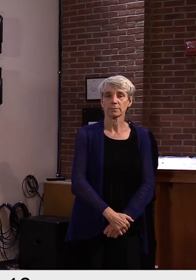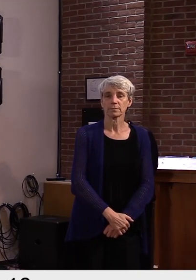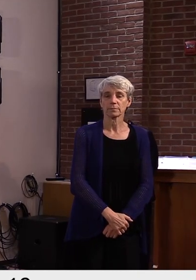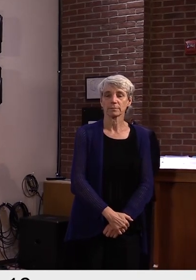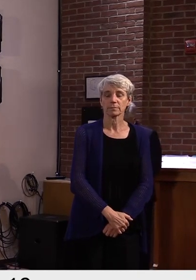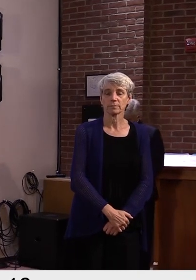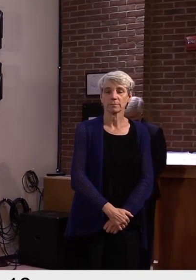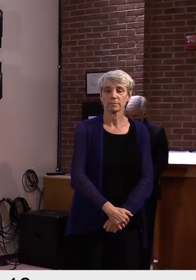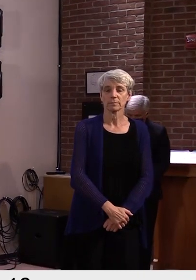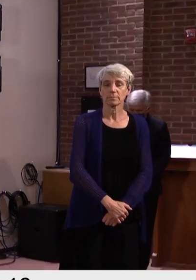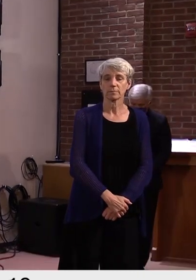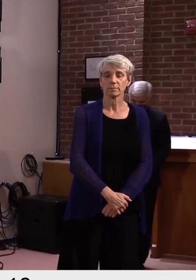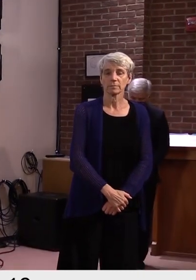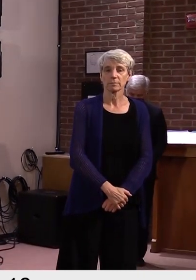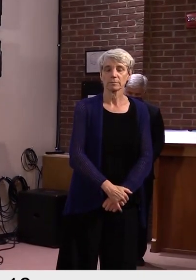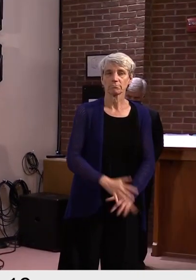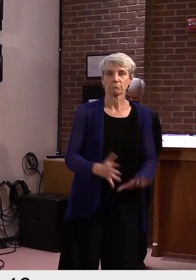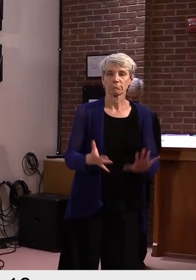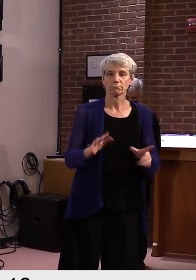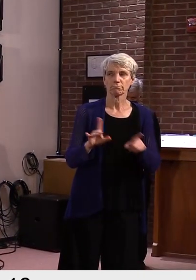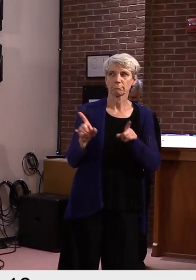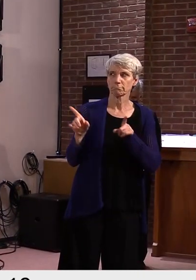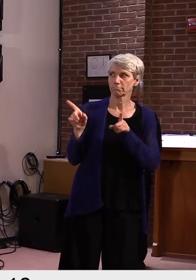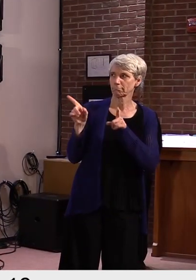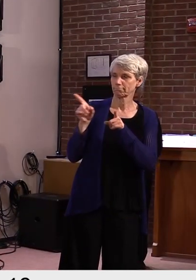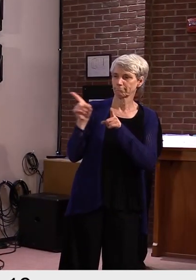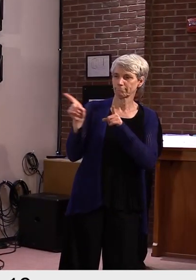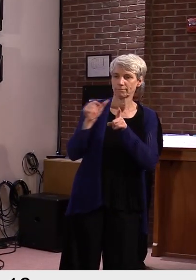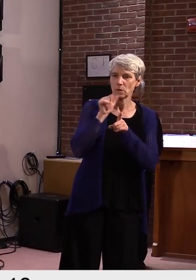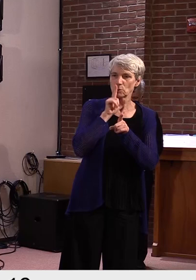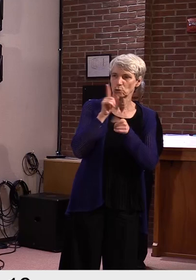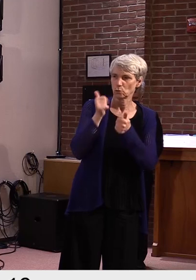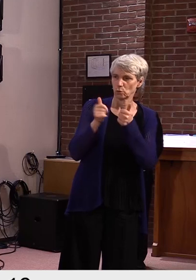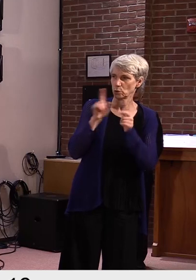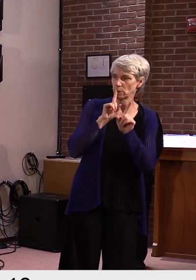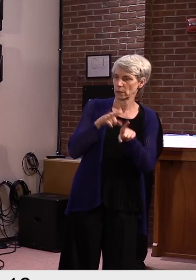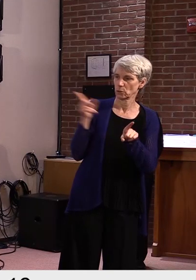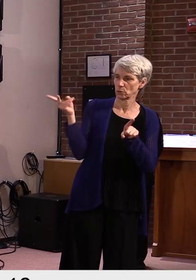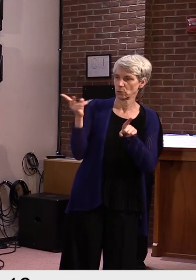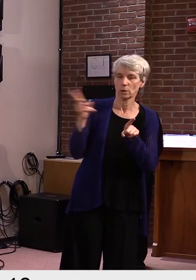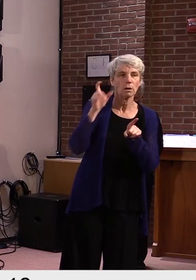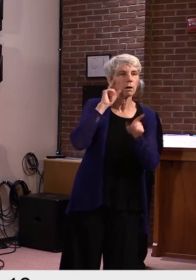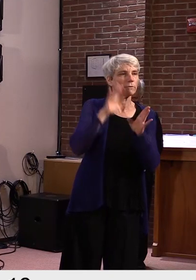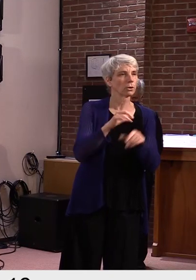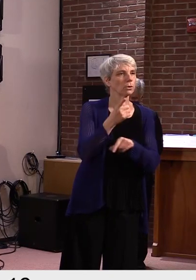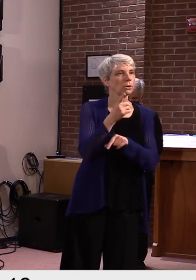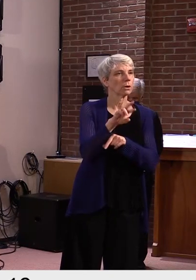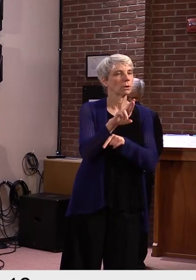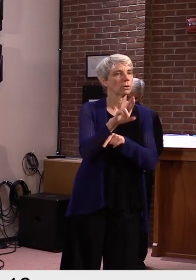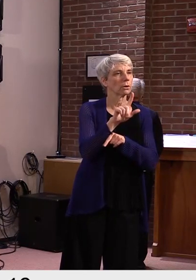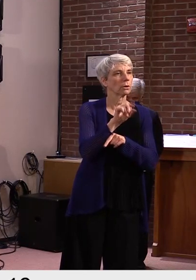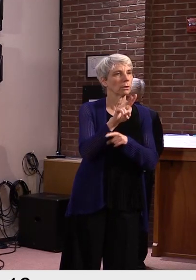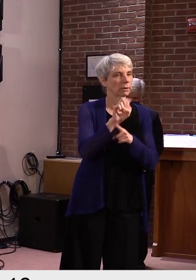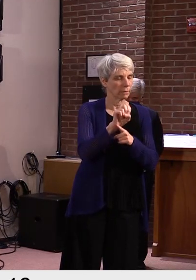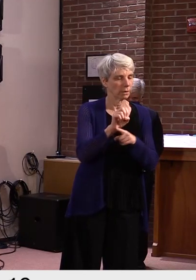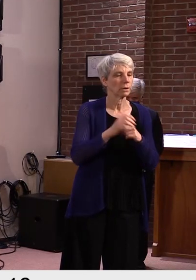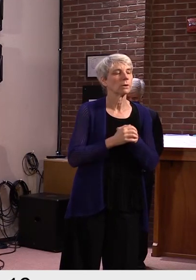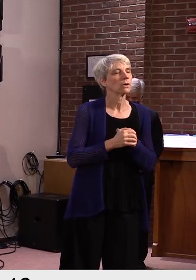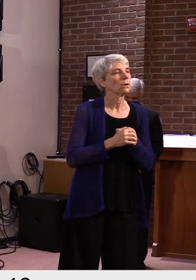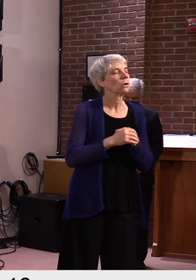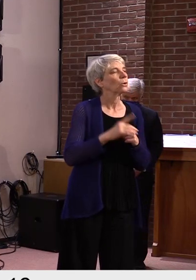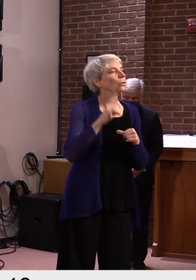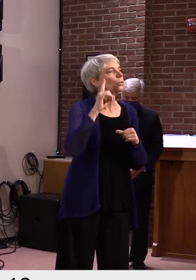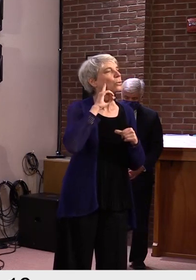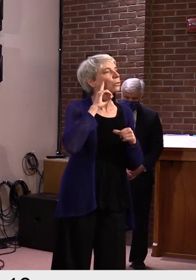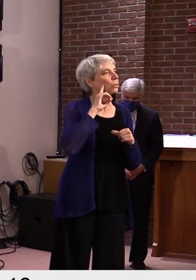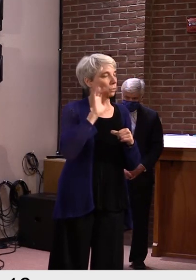Not sure if this is a question for the governor or Dr. Levine, but there's been some talk about the steps being taken to make sure that the